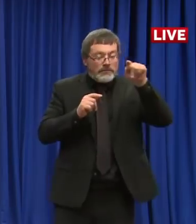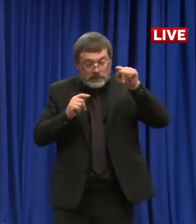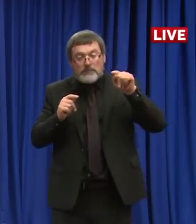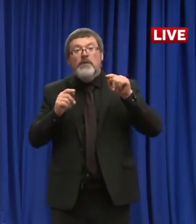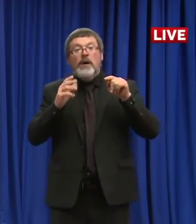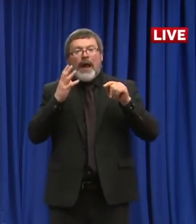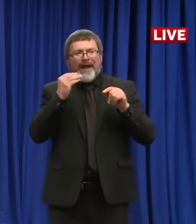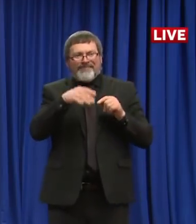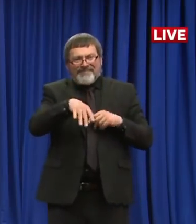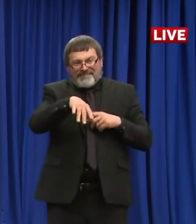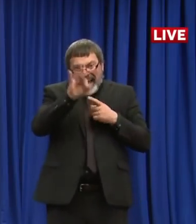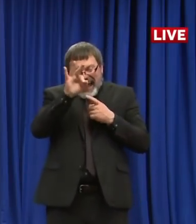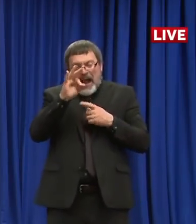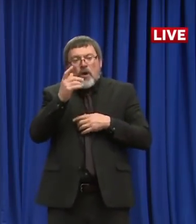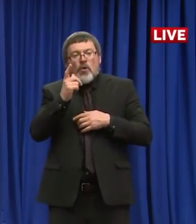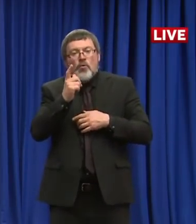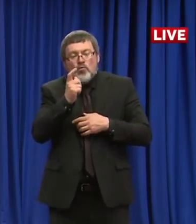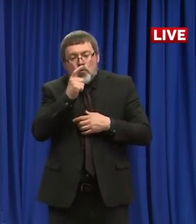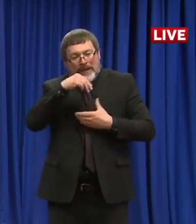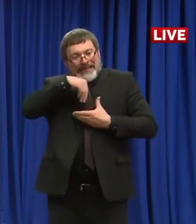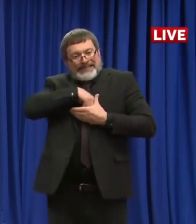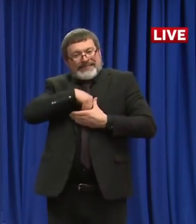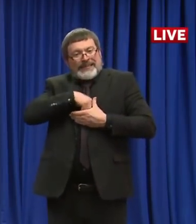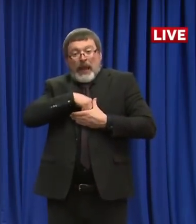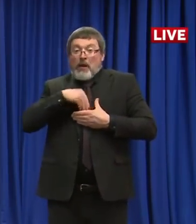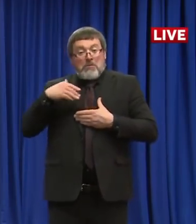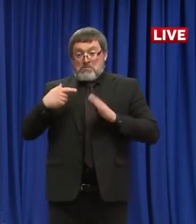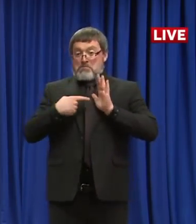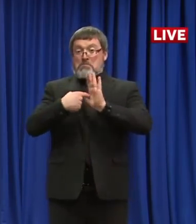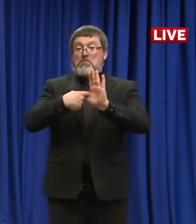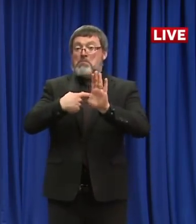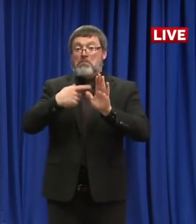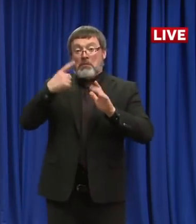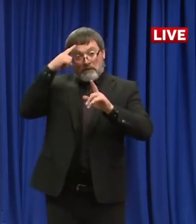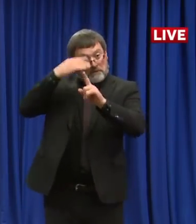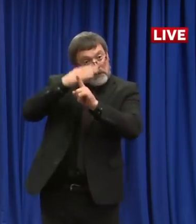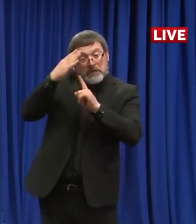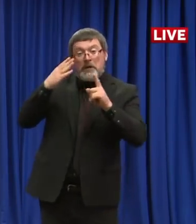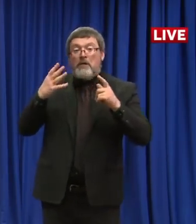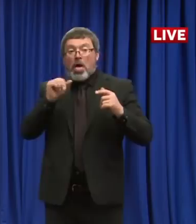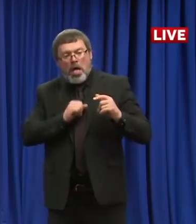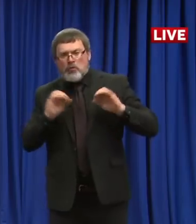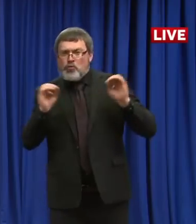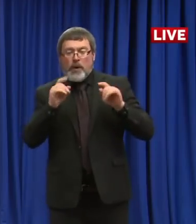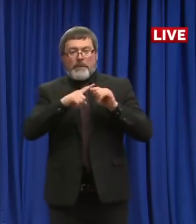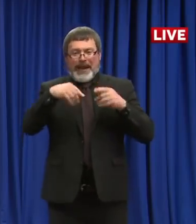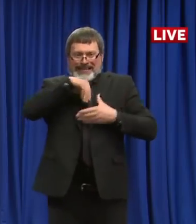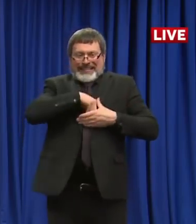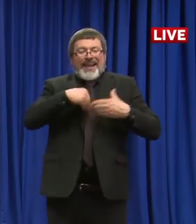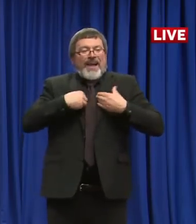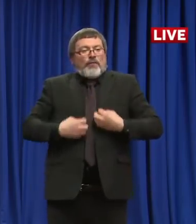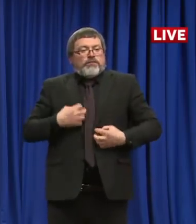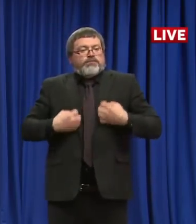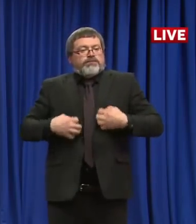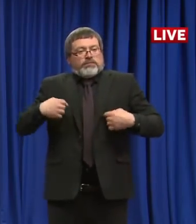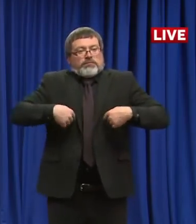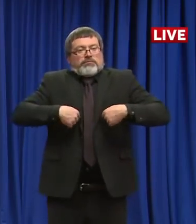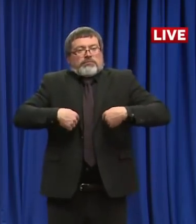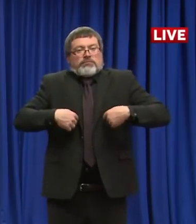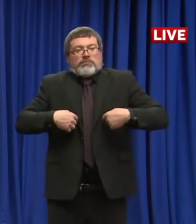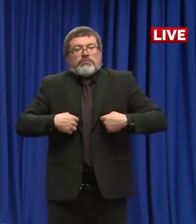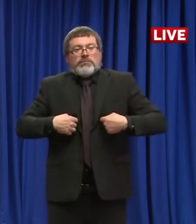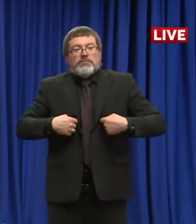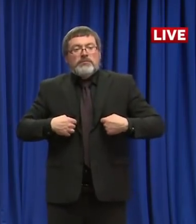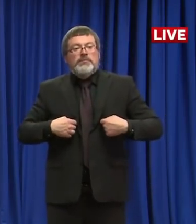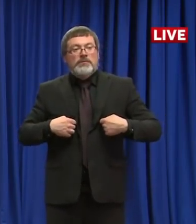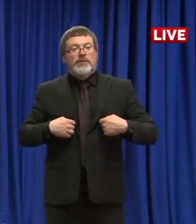get about 6,600 additional people tested that are on the front lines of caring for the most vulnerable people in our